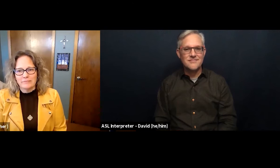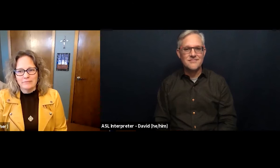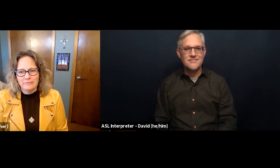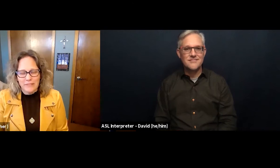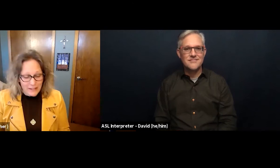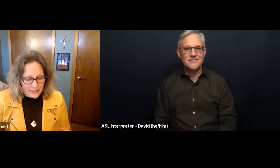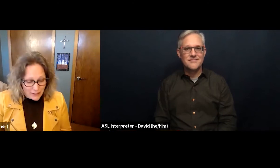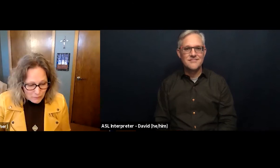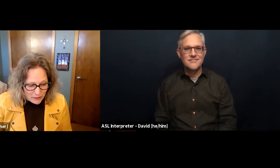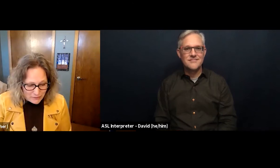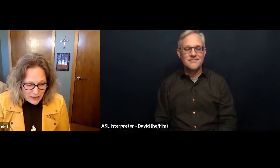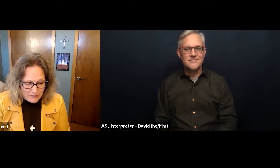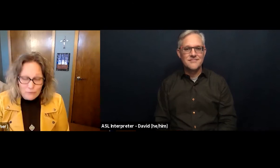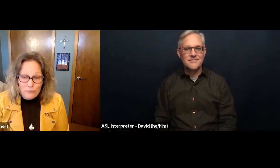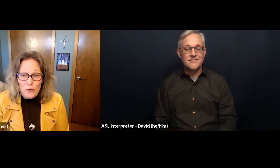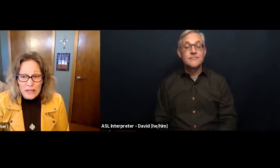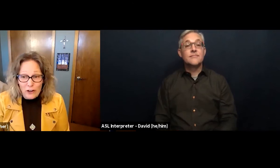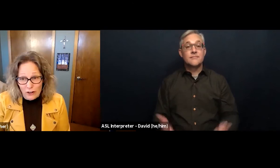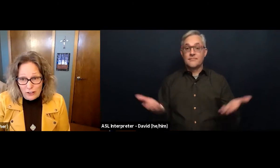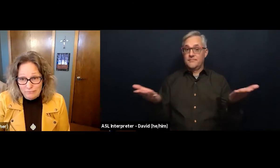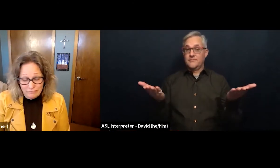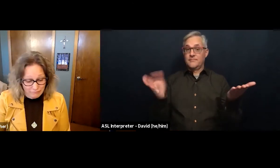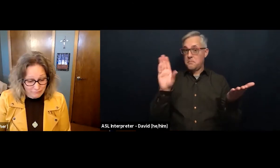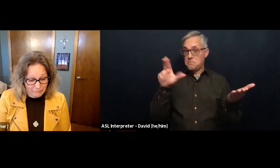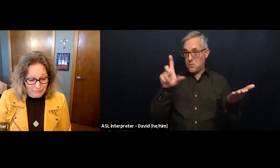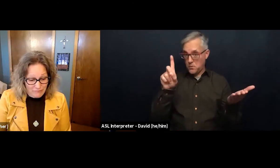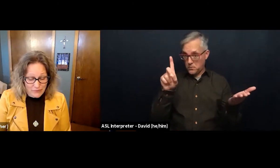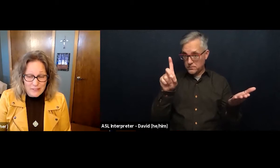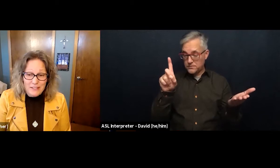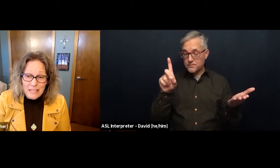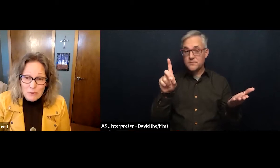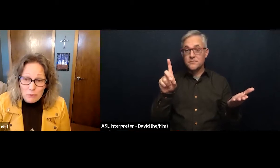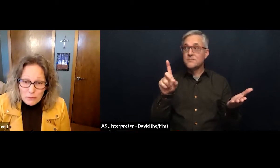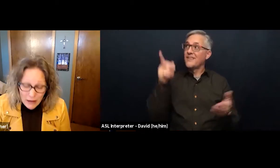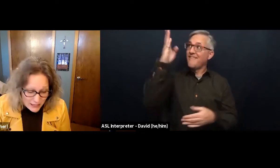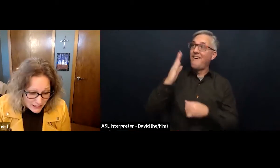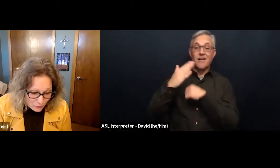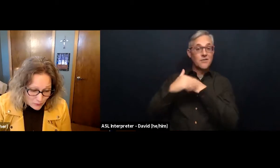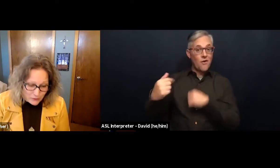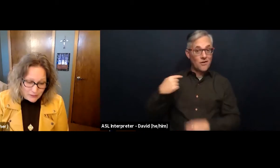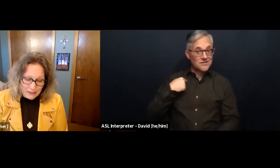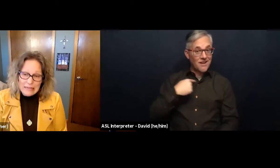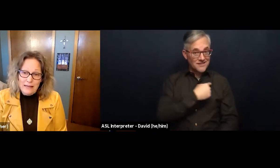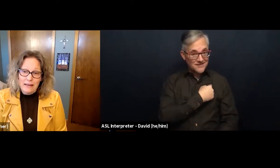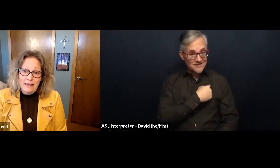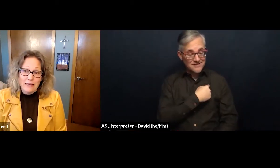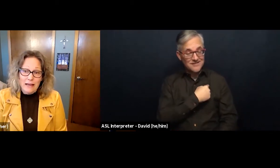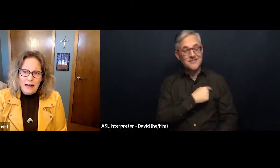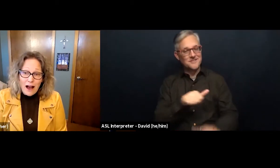and here at Bread of Light, we are called to keep reminding the world God